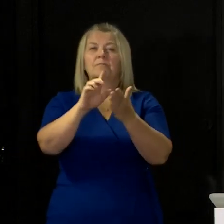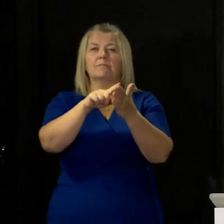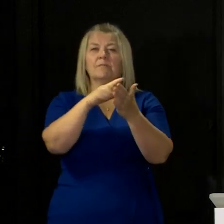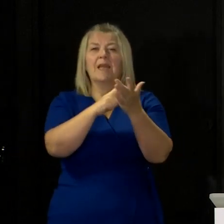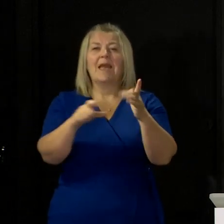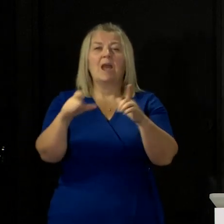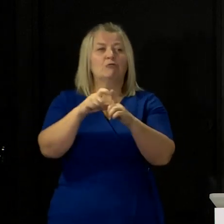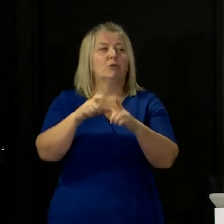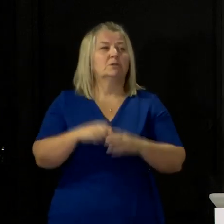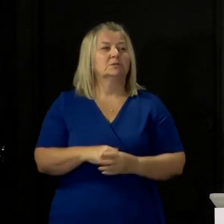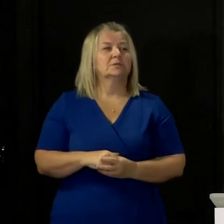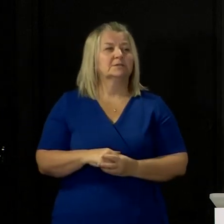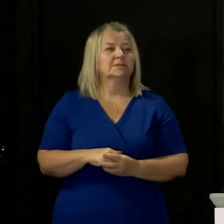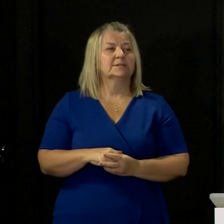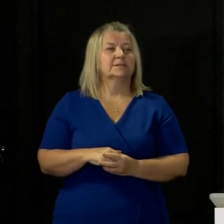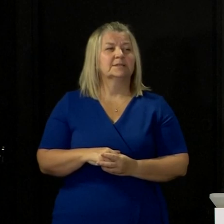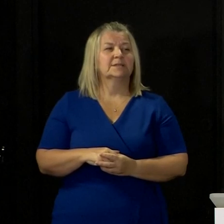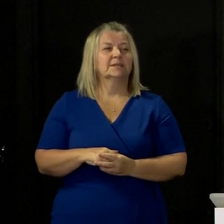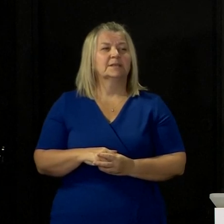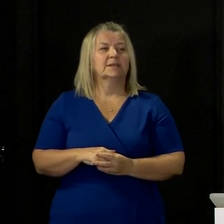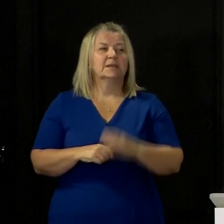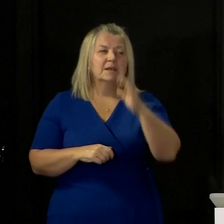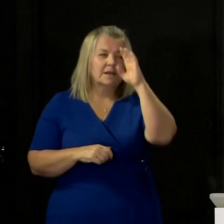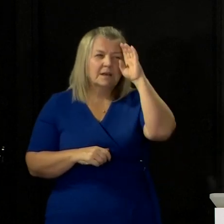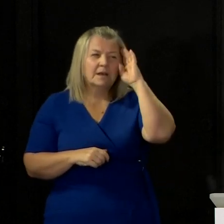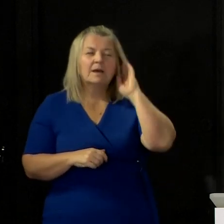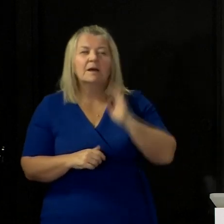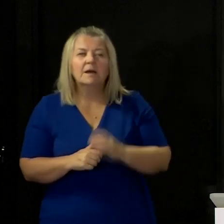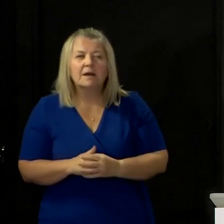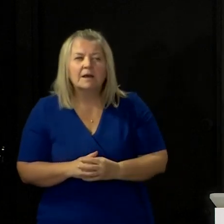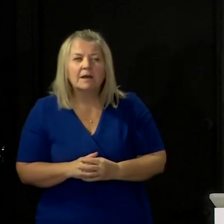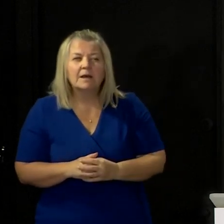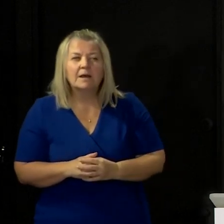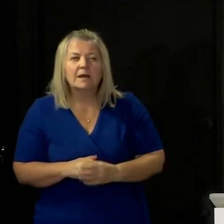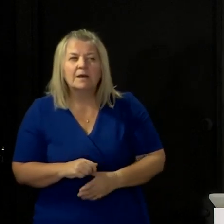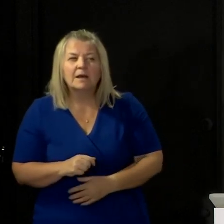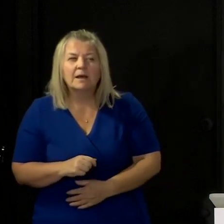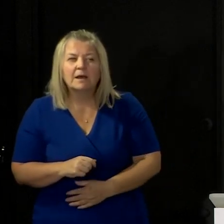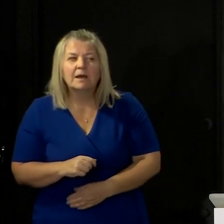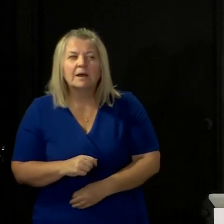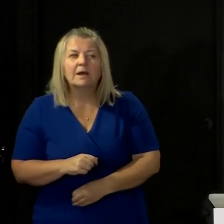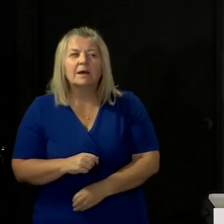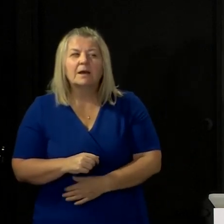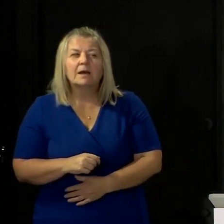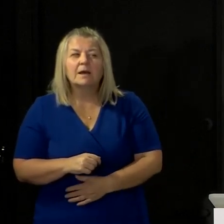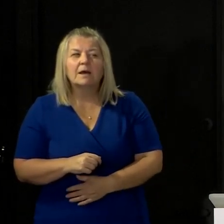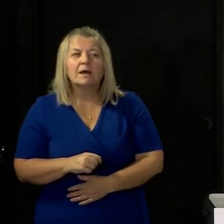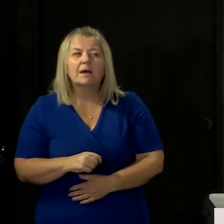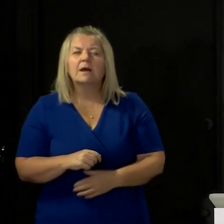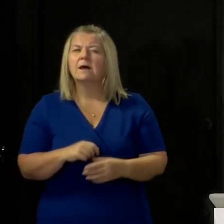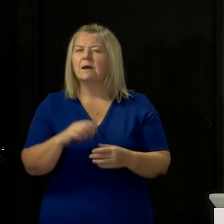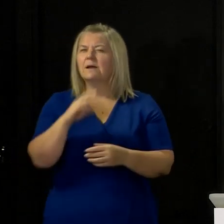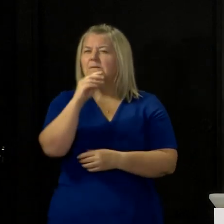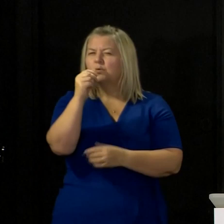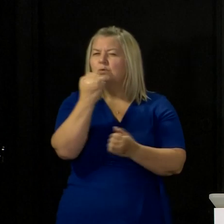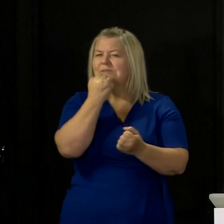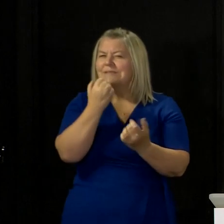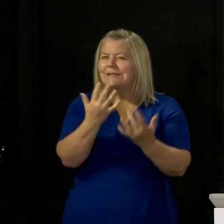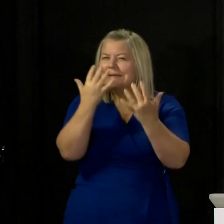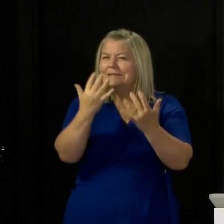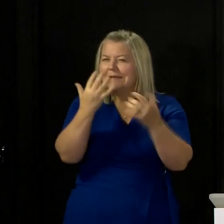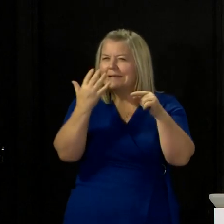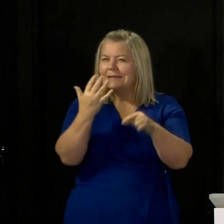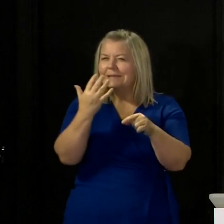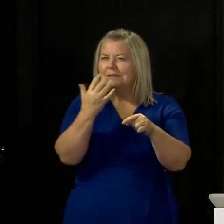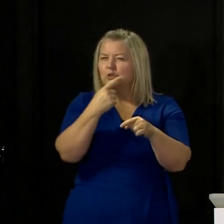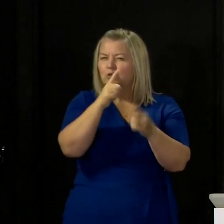hello hi there a couple of quick statistics questions to Jean Freeman you said